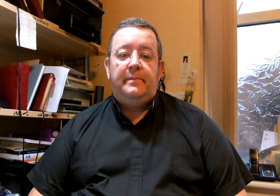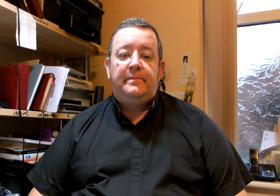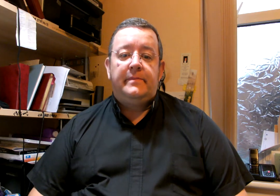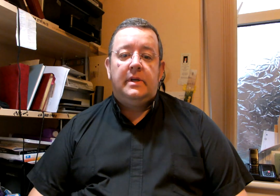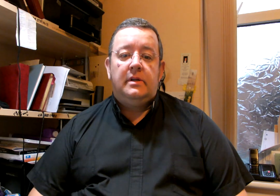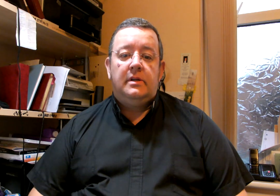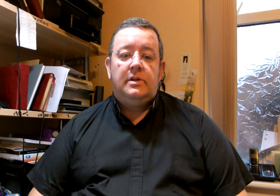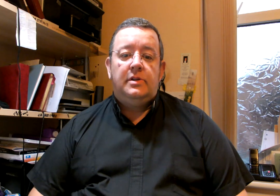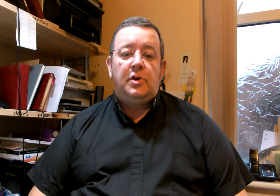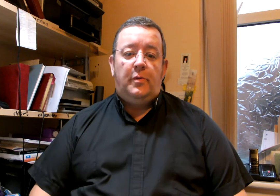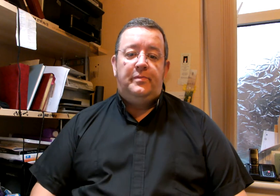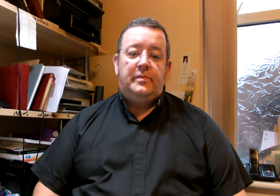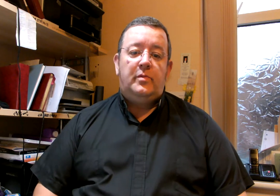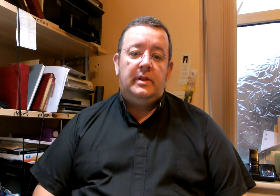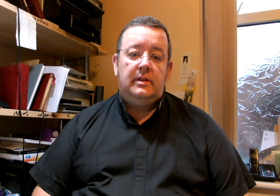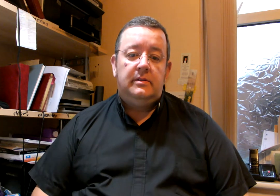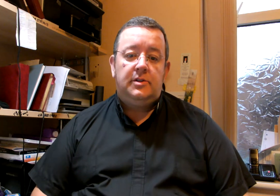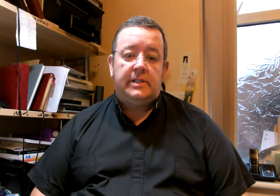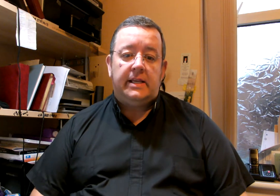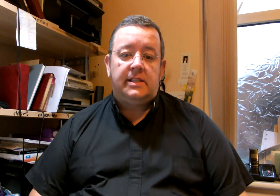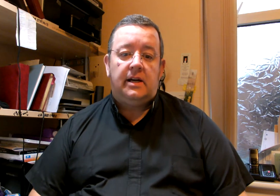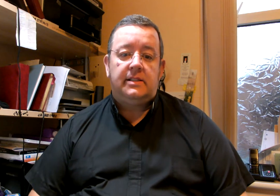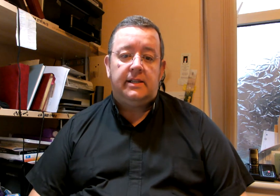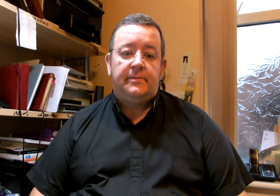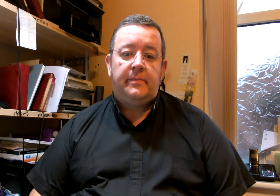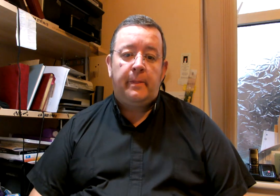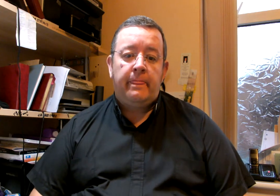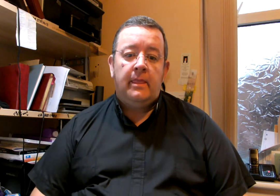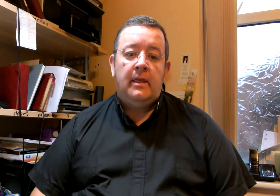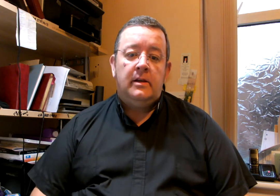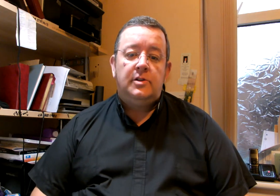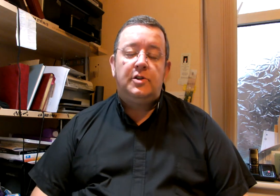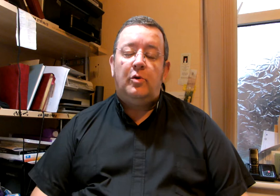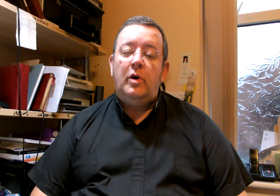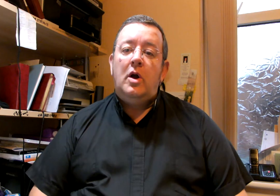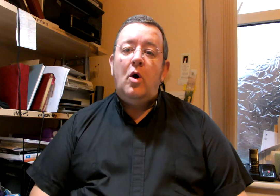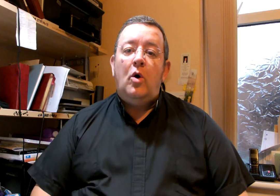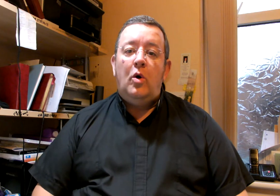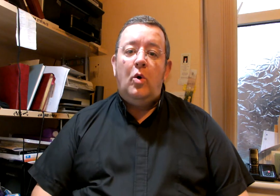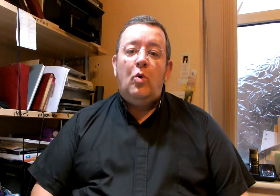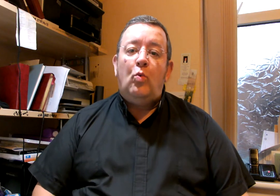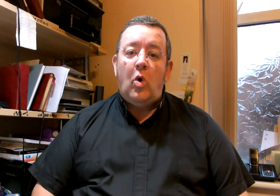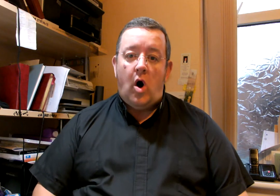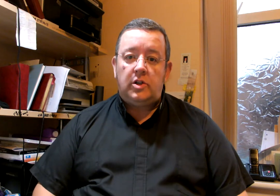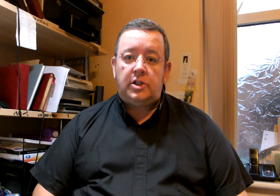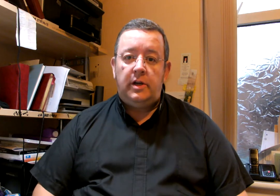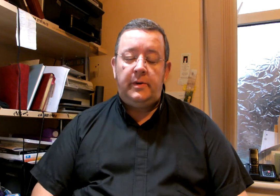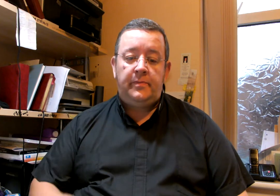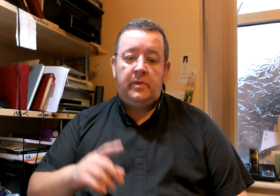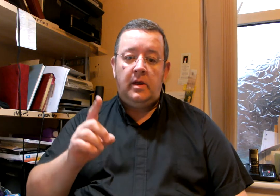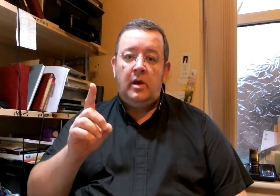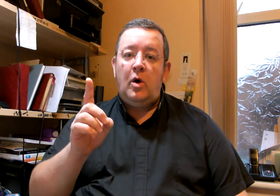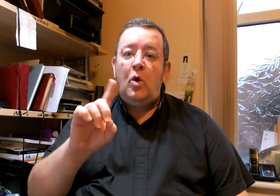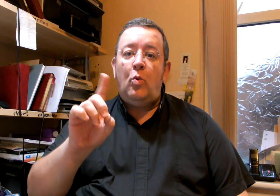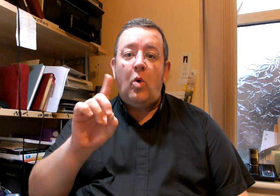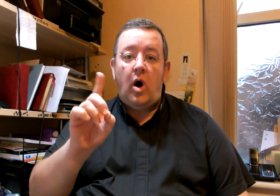so we'll just get started so what what